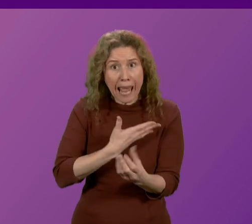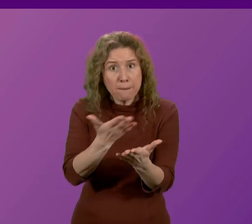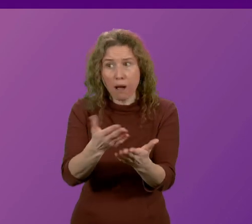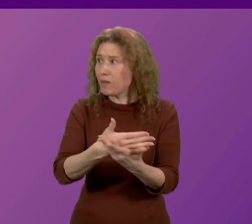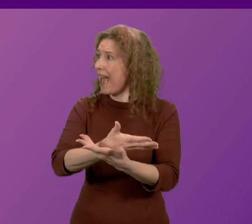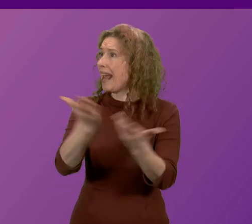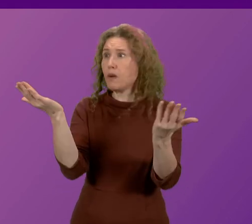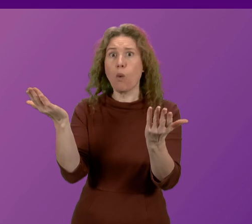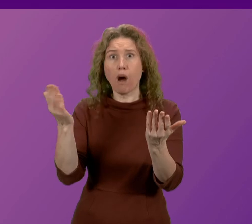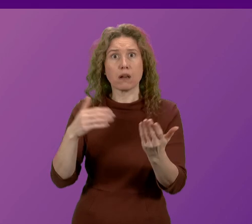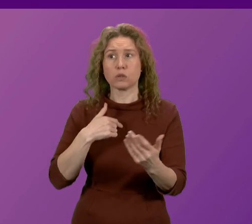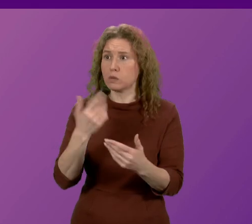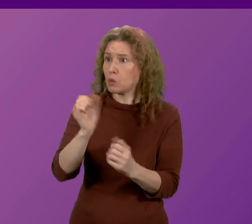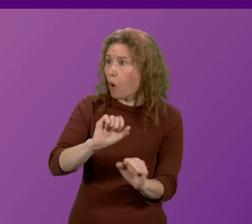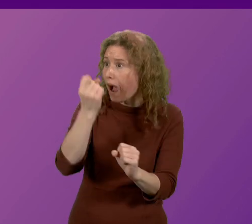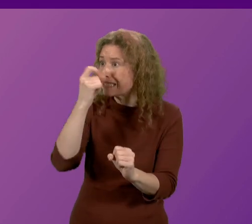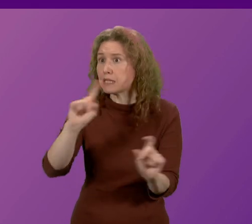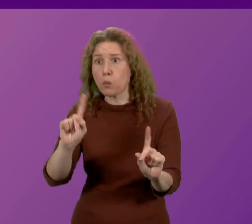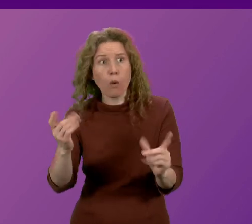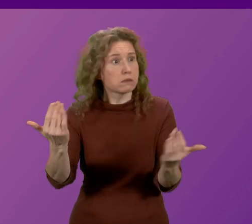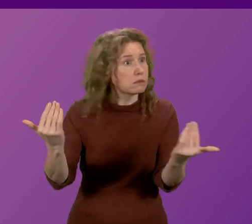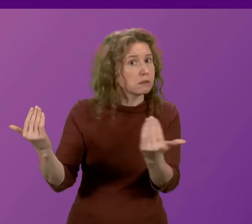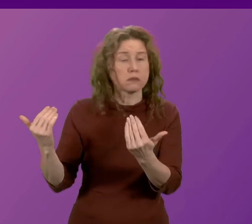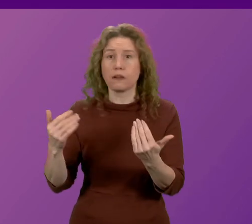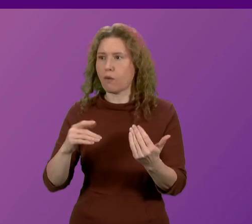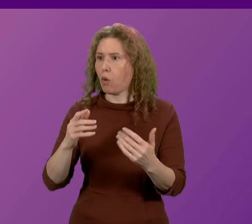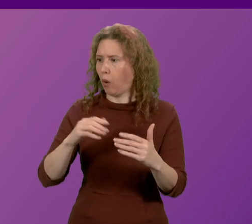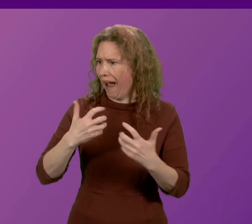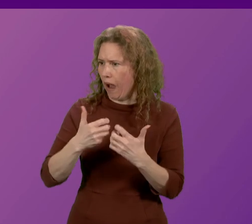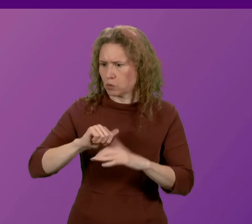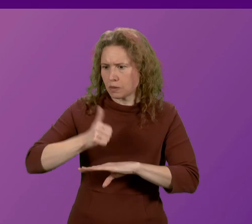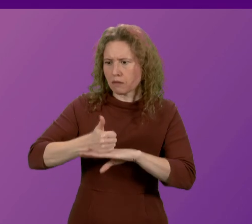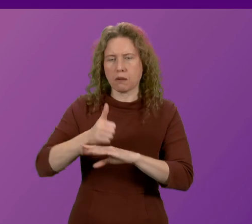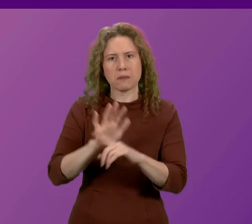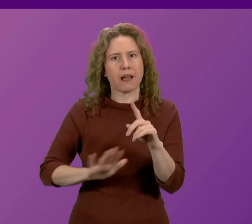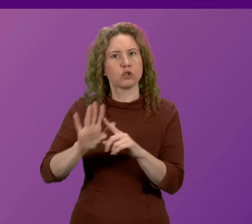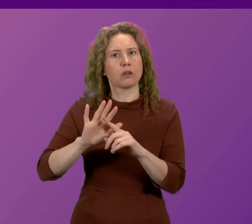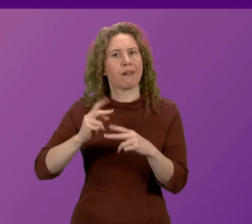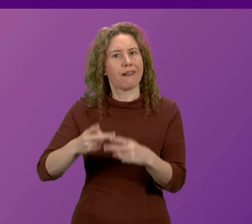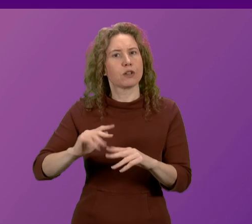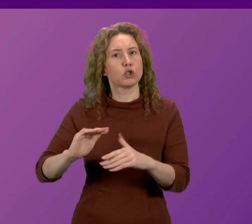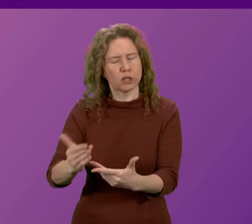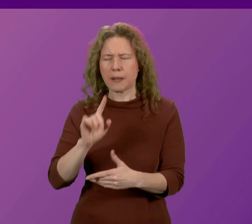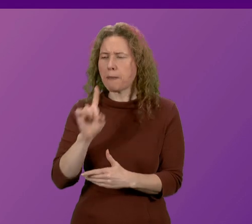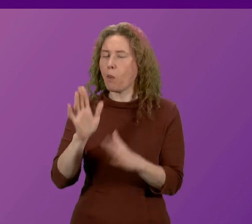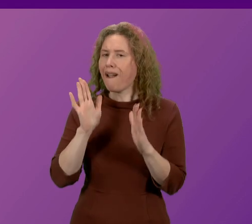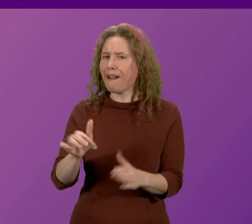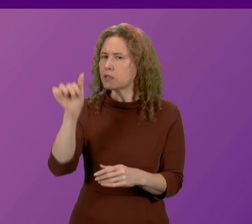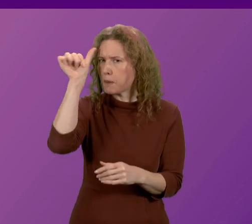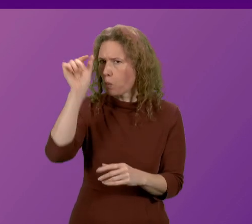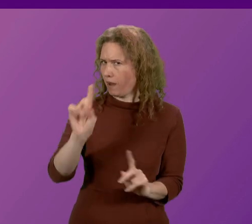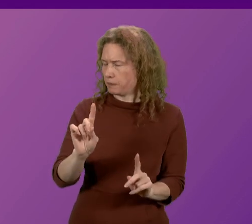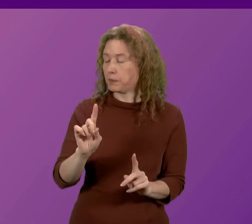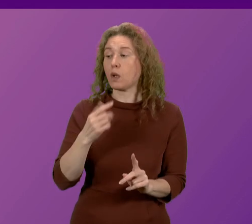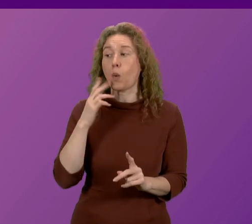and with anybody else about their ideas about taking forward the national care service. But what we have to be aware of is that when members of